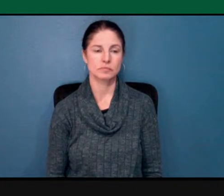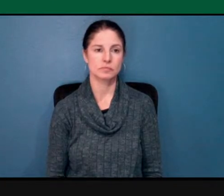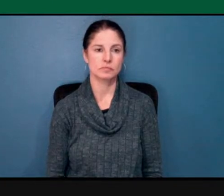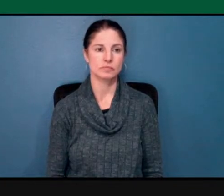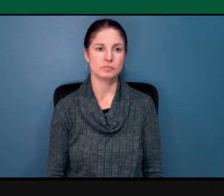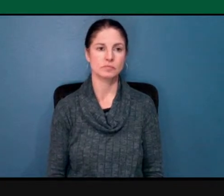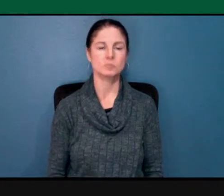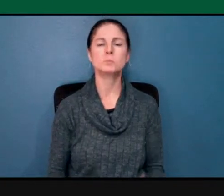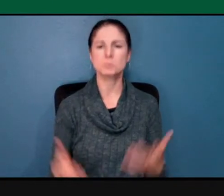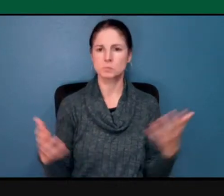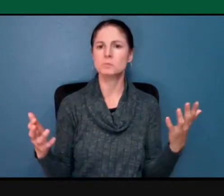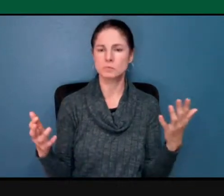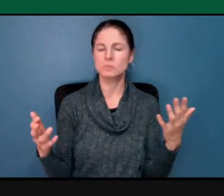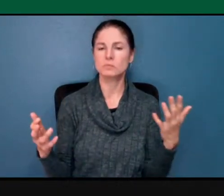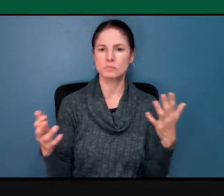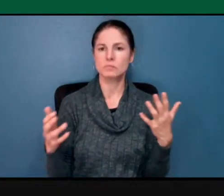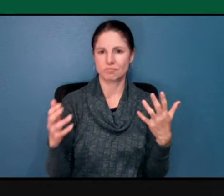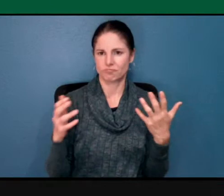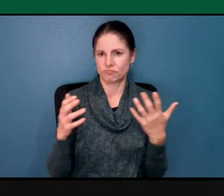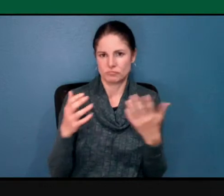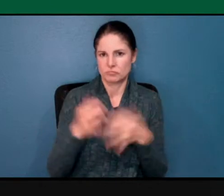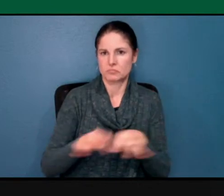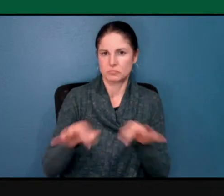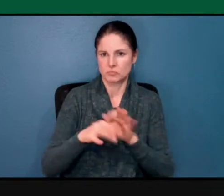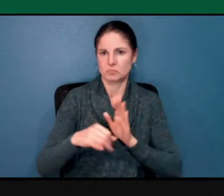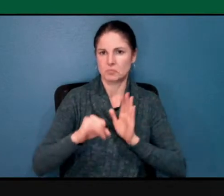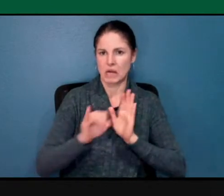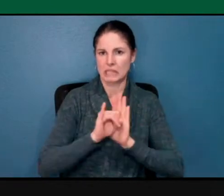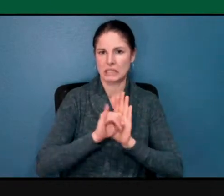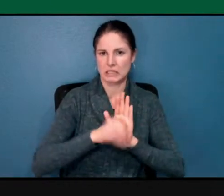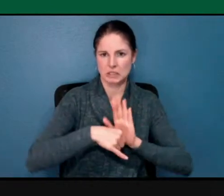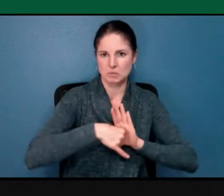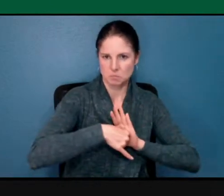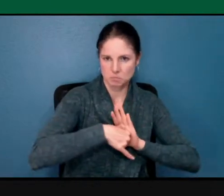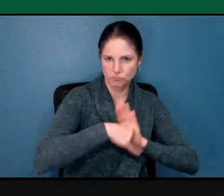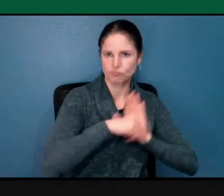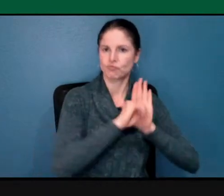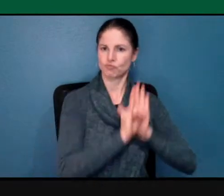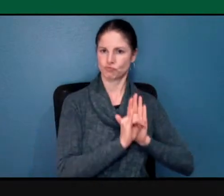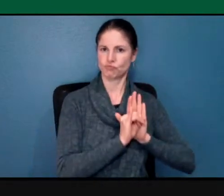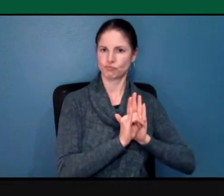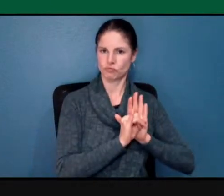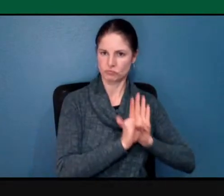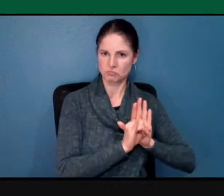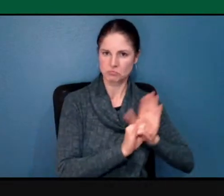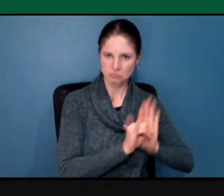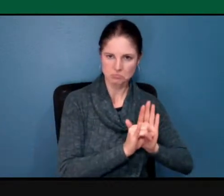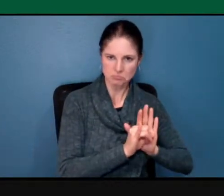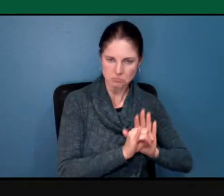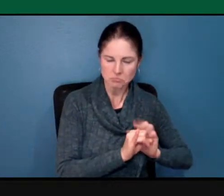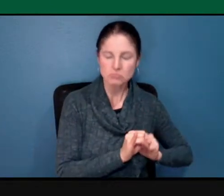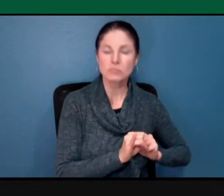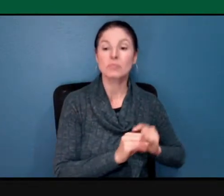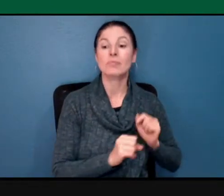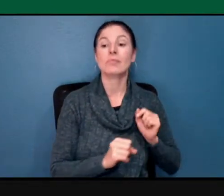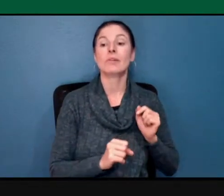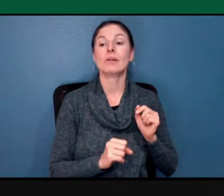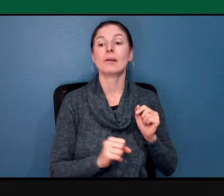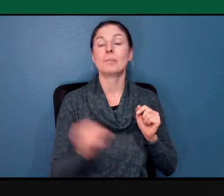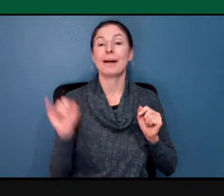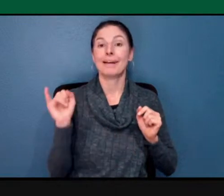identity, right? But if your identity is related to one part of